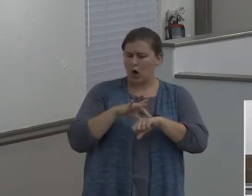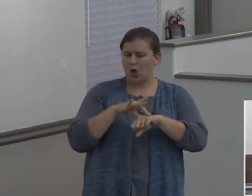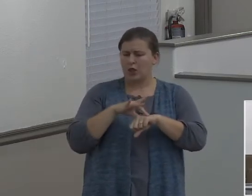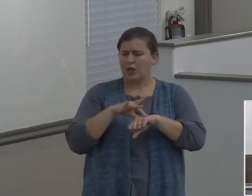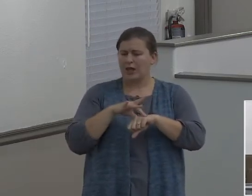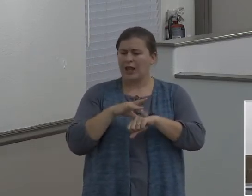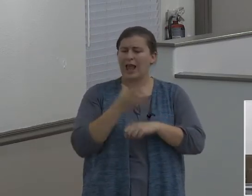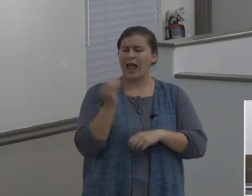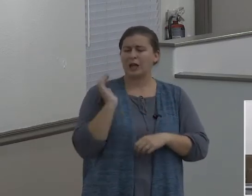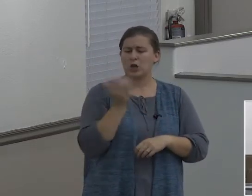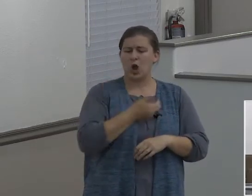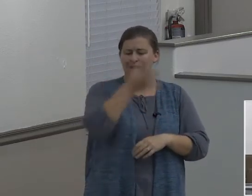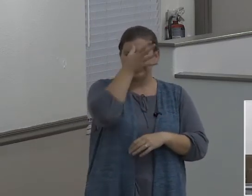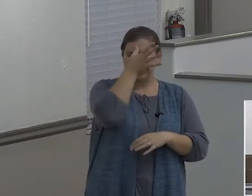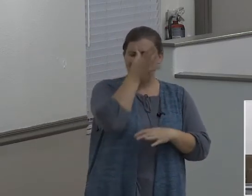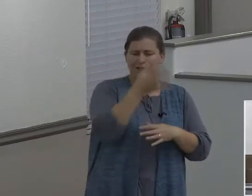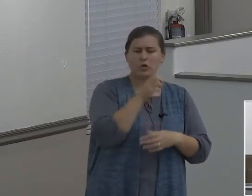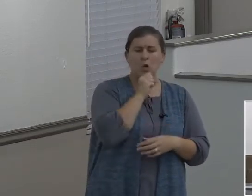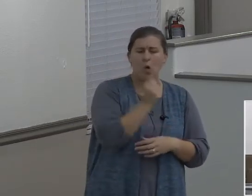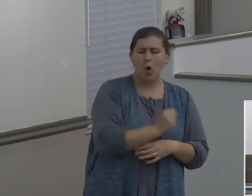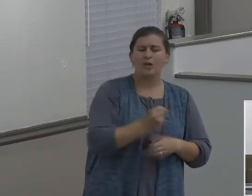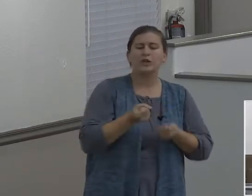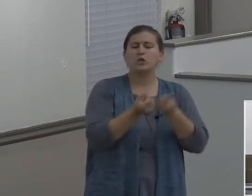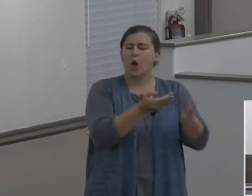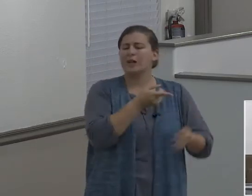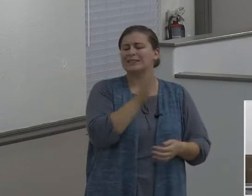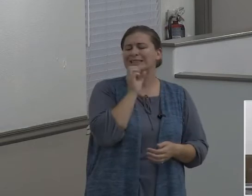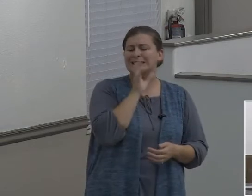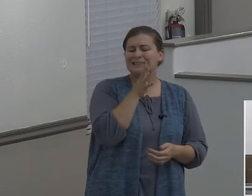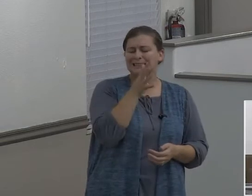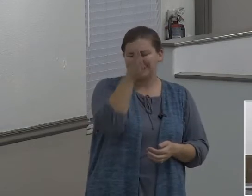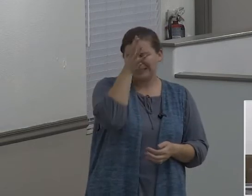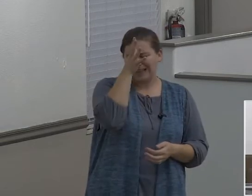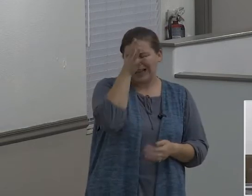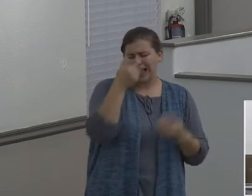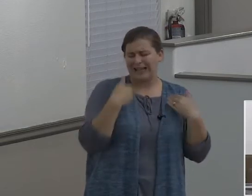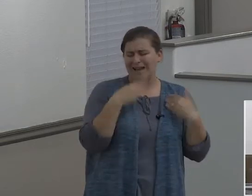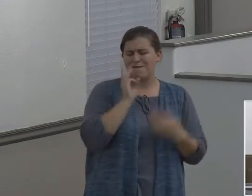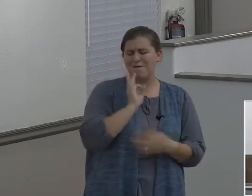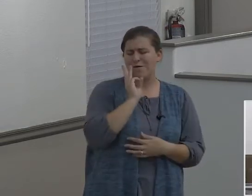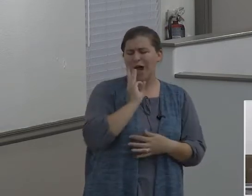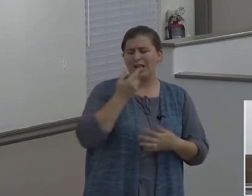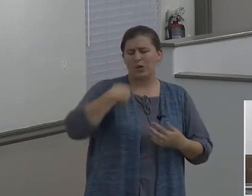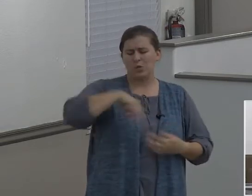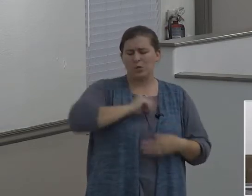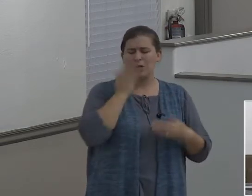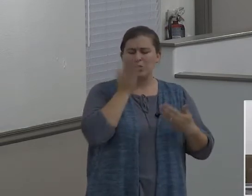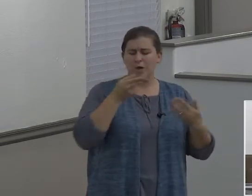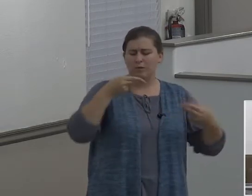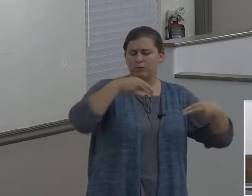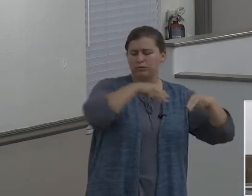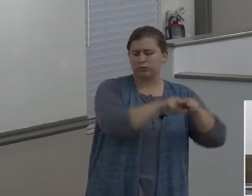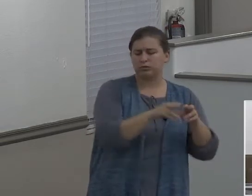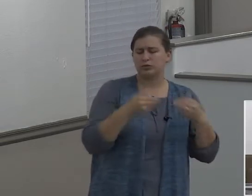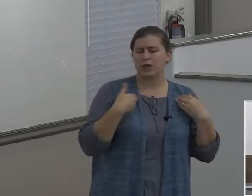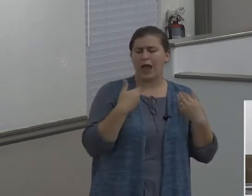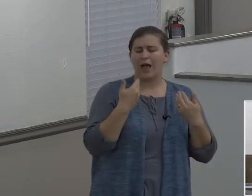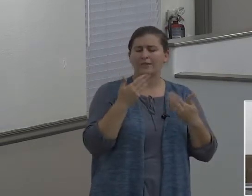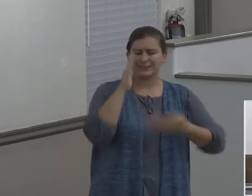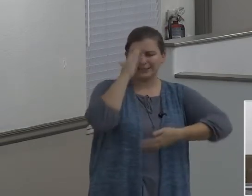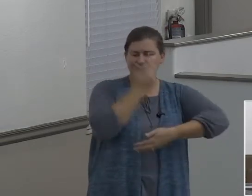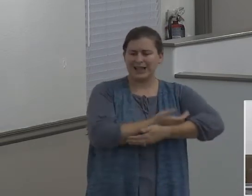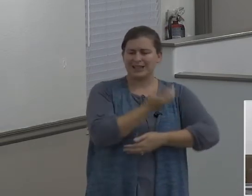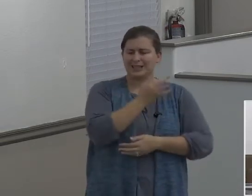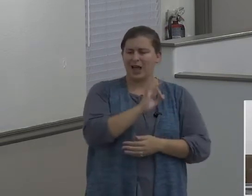us make our father drink wine, and we will lie with him that we may preserve seed of our father. And they made their father